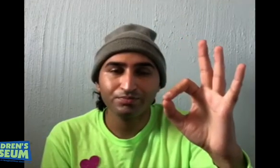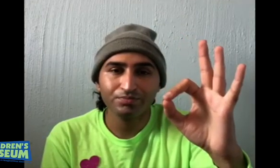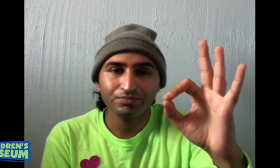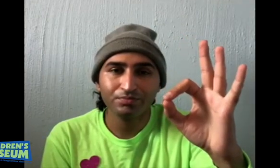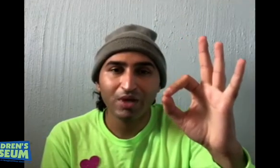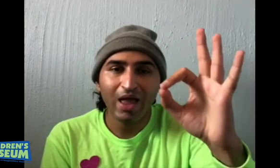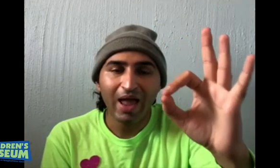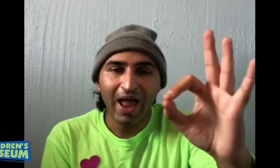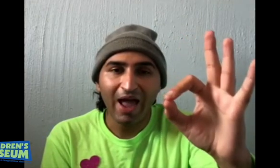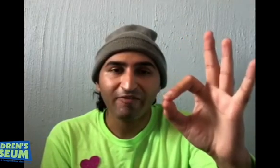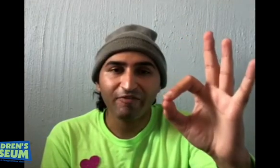F.